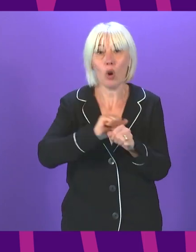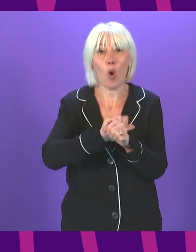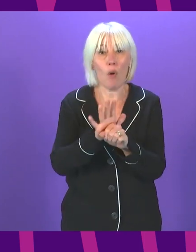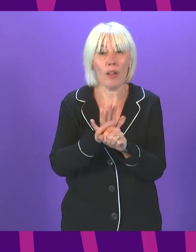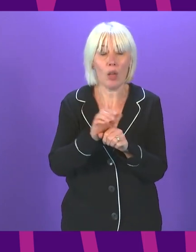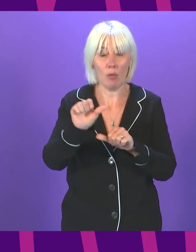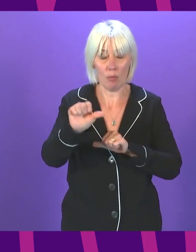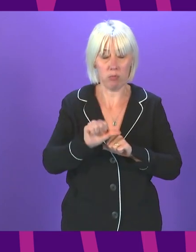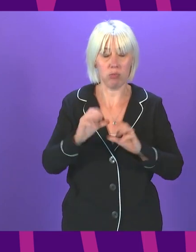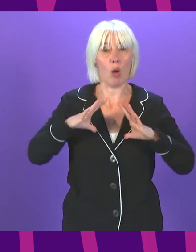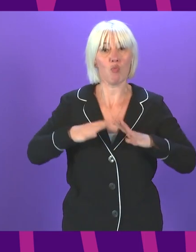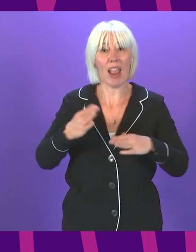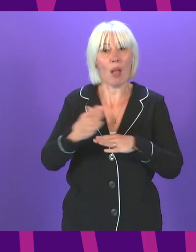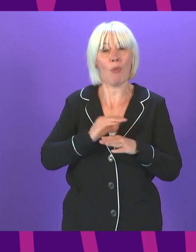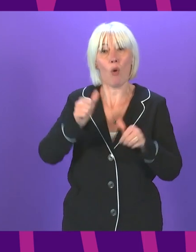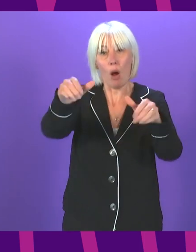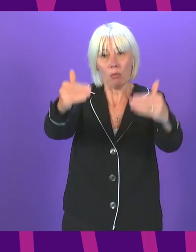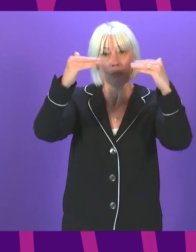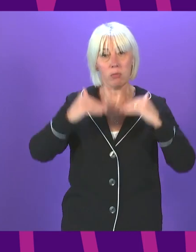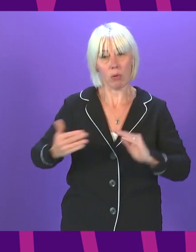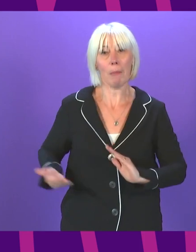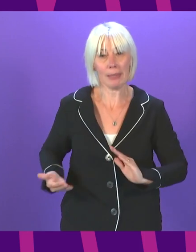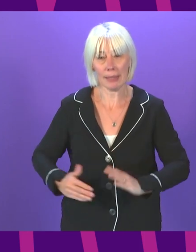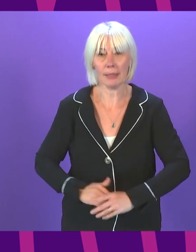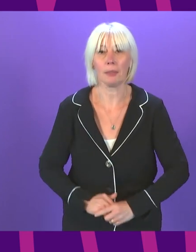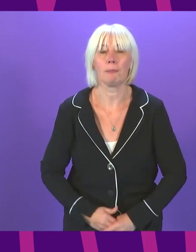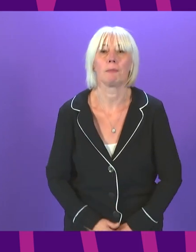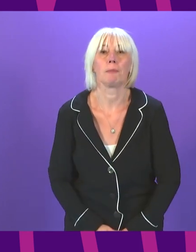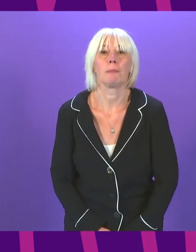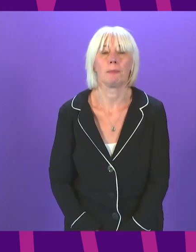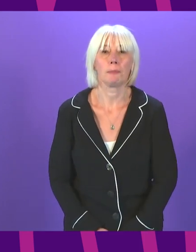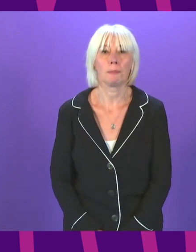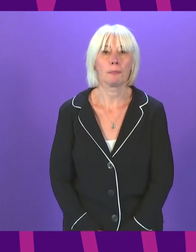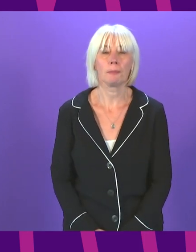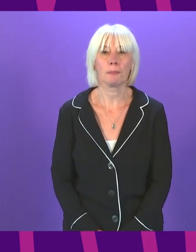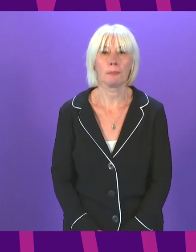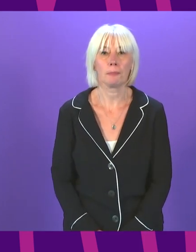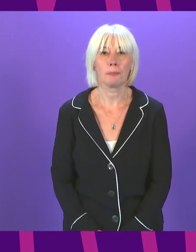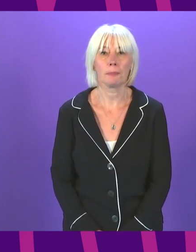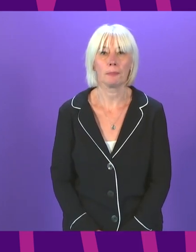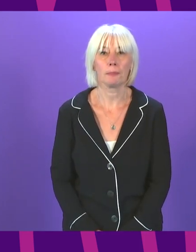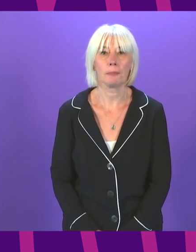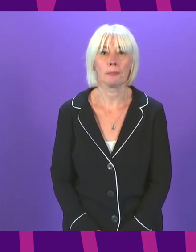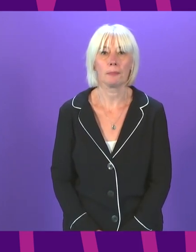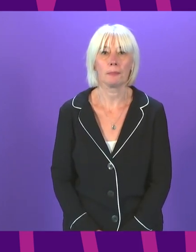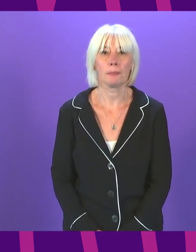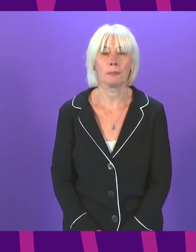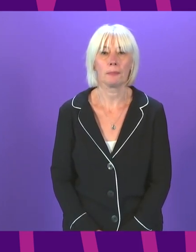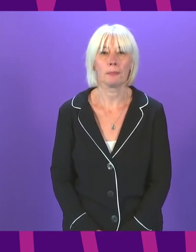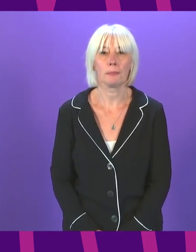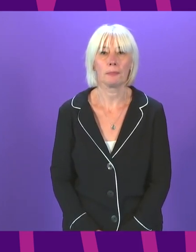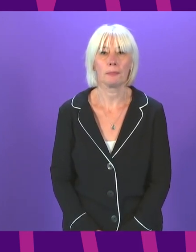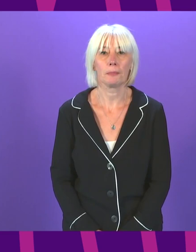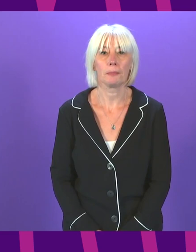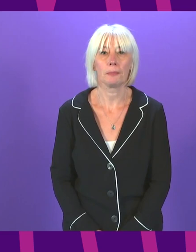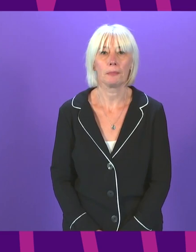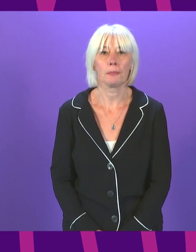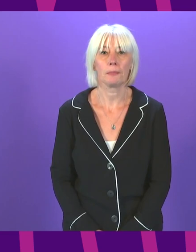the